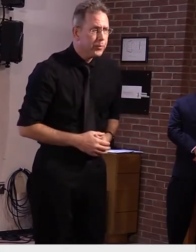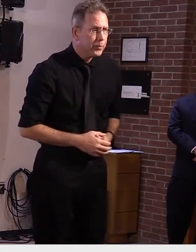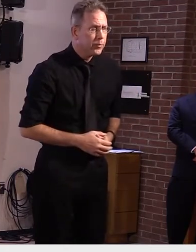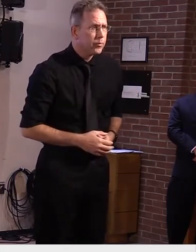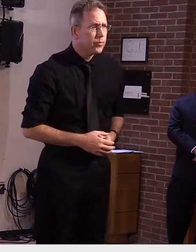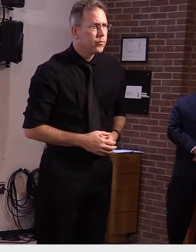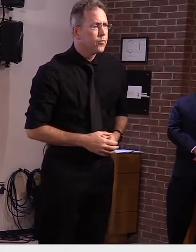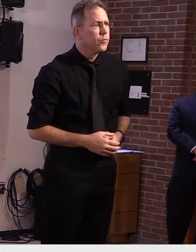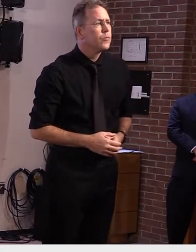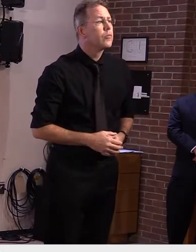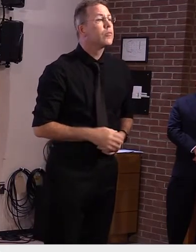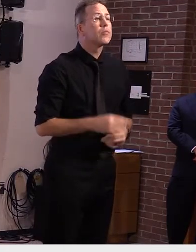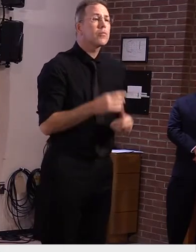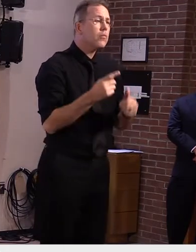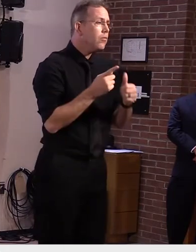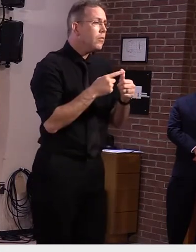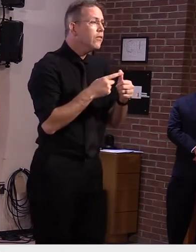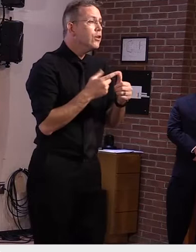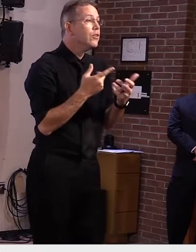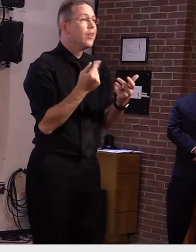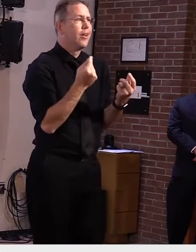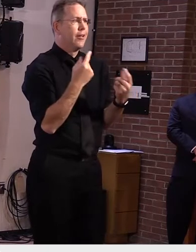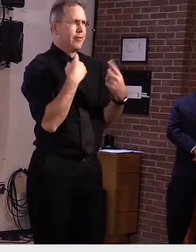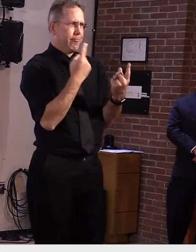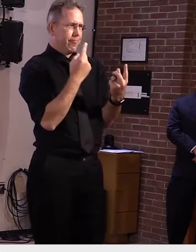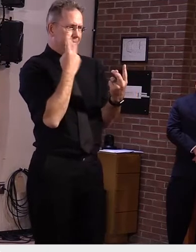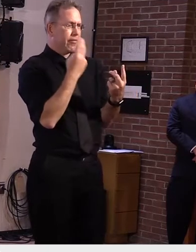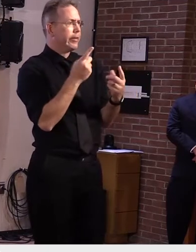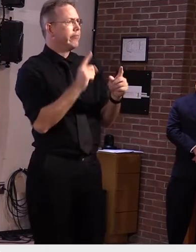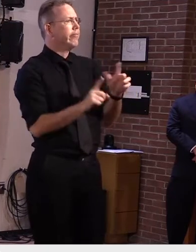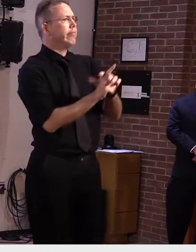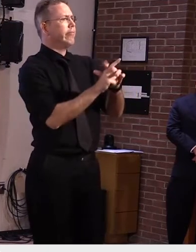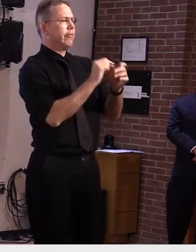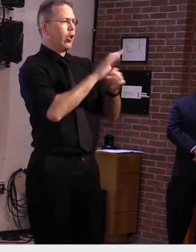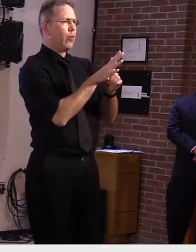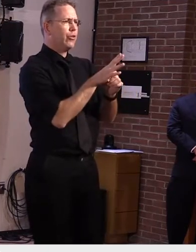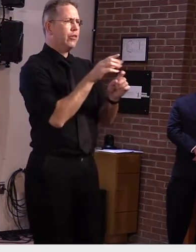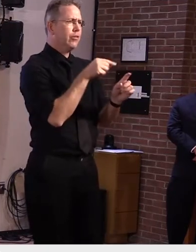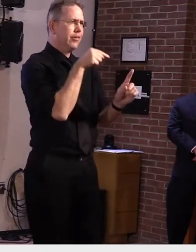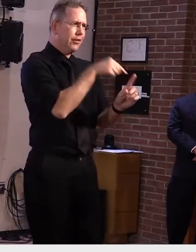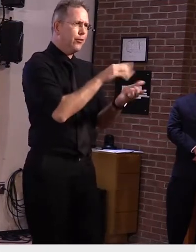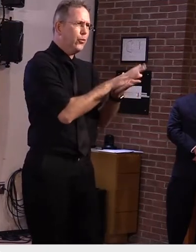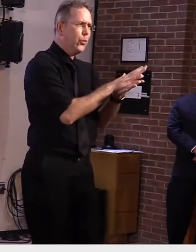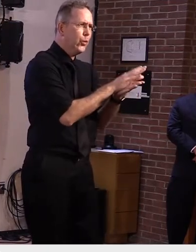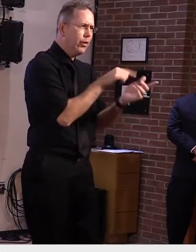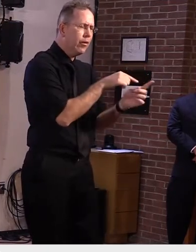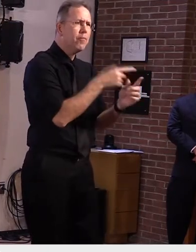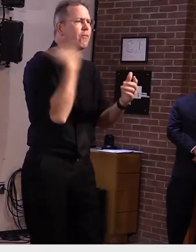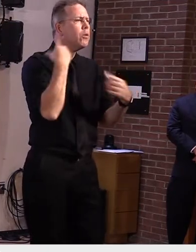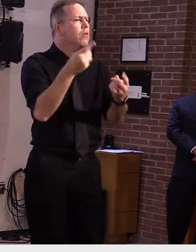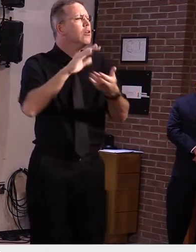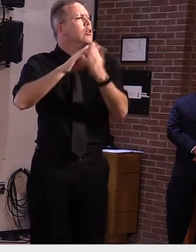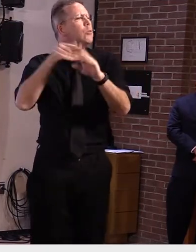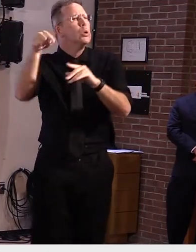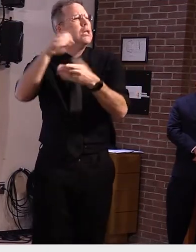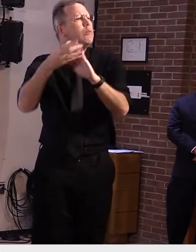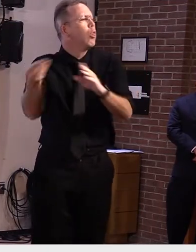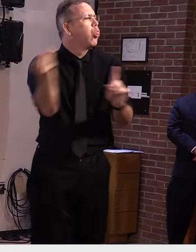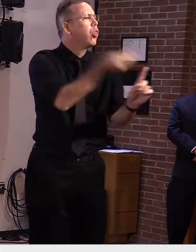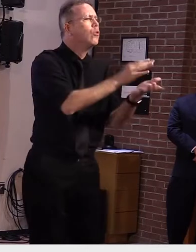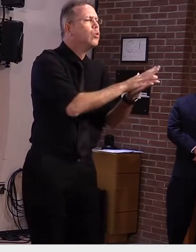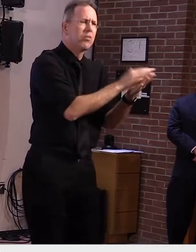transmission doesn't mean an escalation of the virus. It means that someone who is infectious transmitted it to someone,